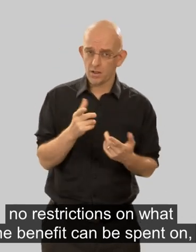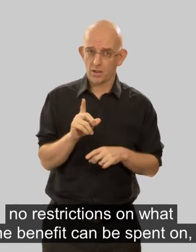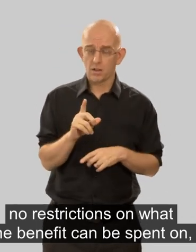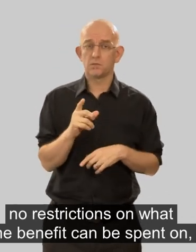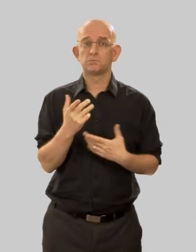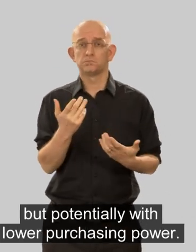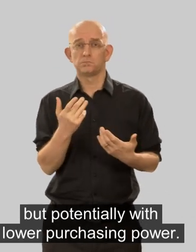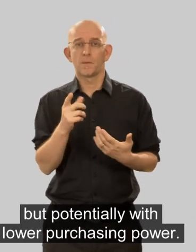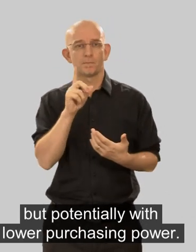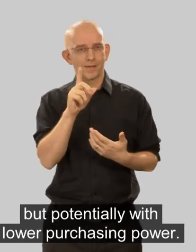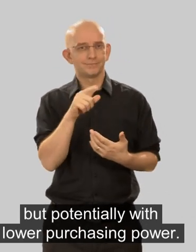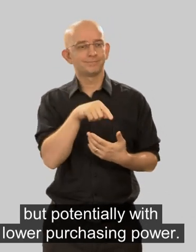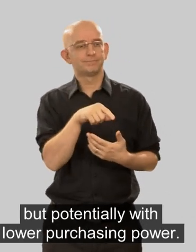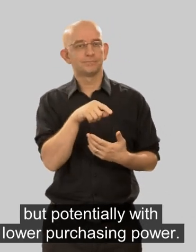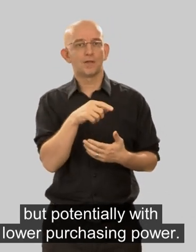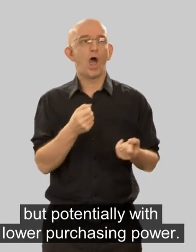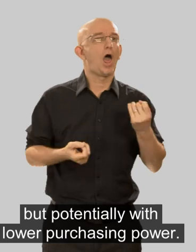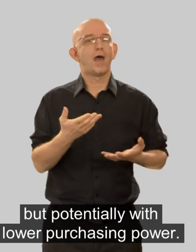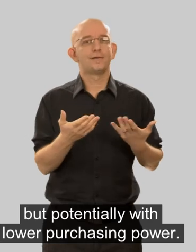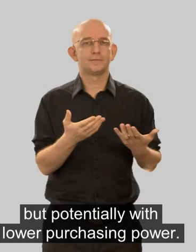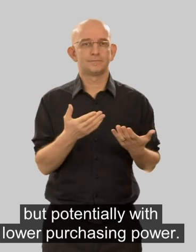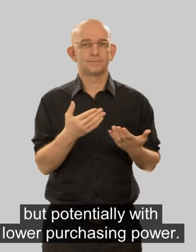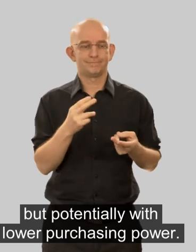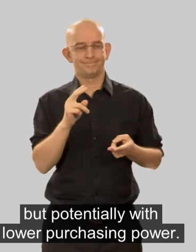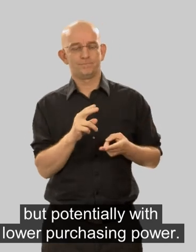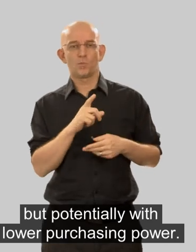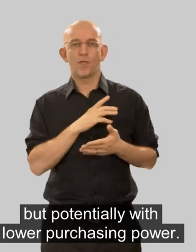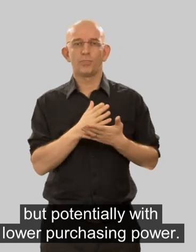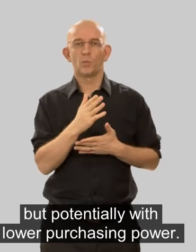but potentially with lower purchasing power power